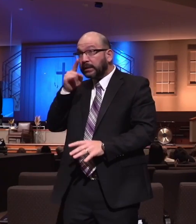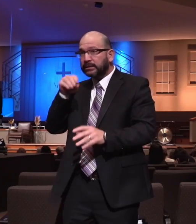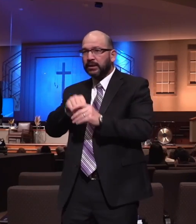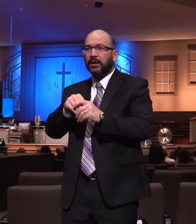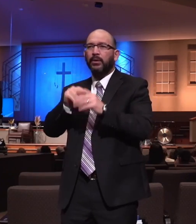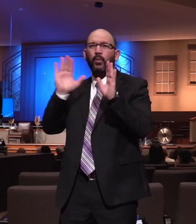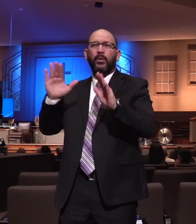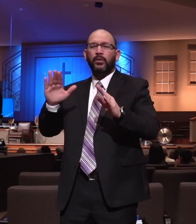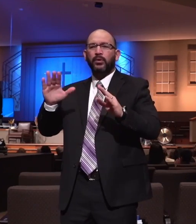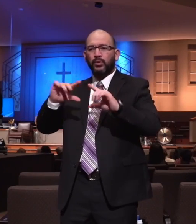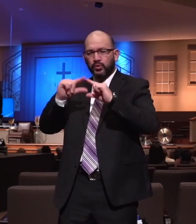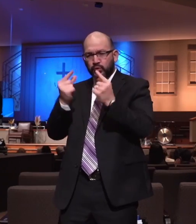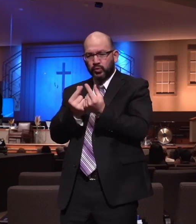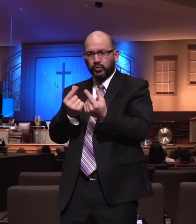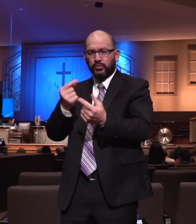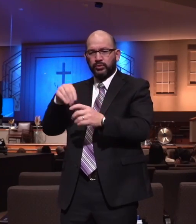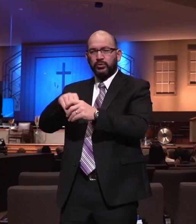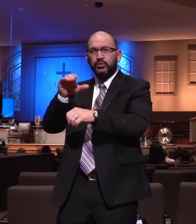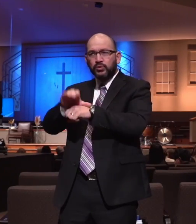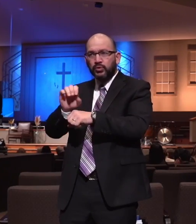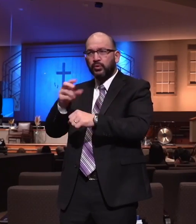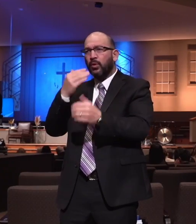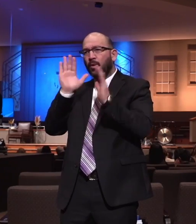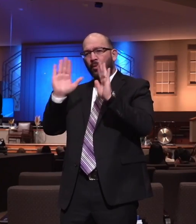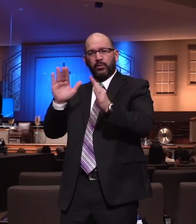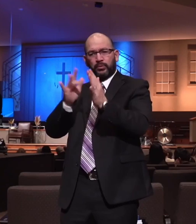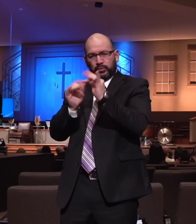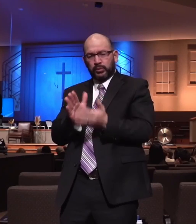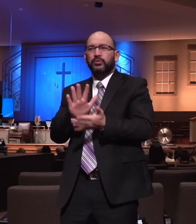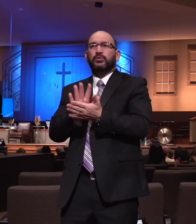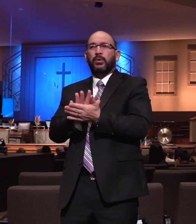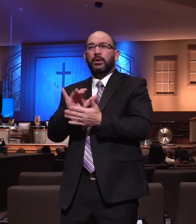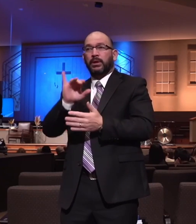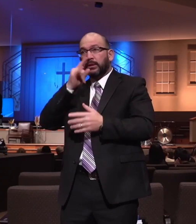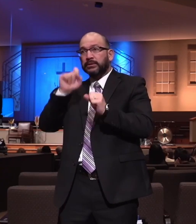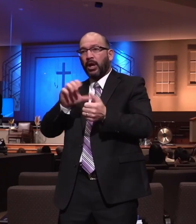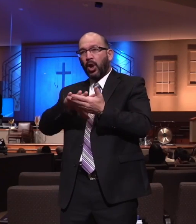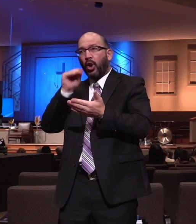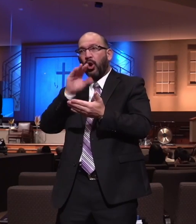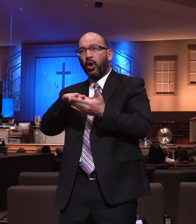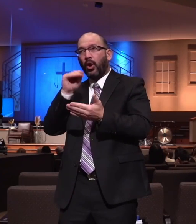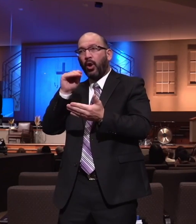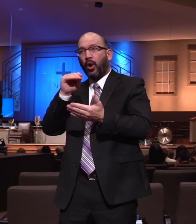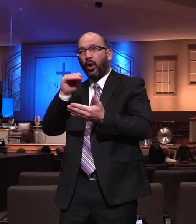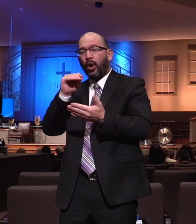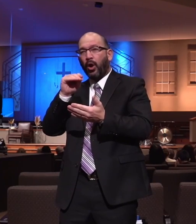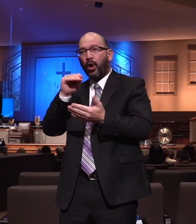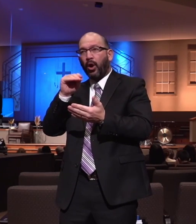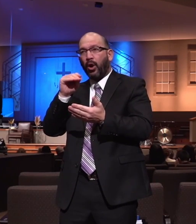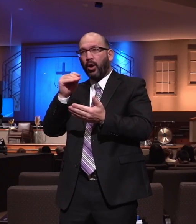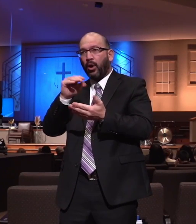like this one and in a great school like ours, is that kids can learn how to conform periodically.